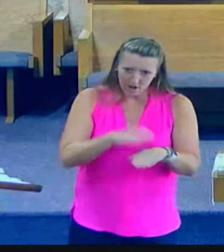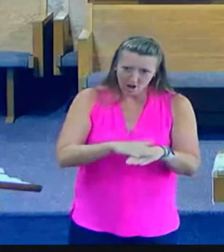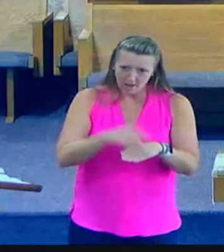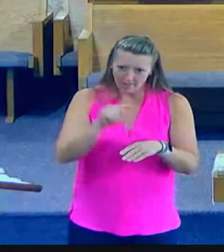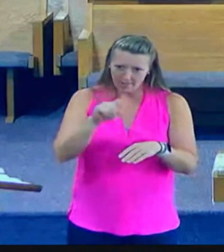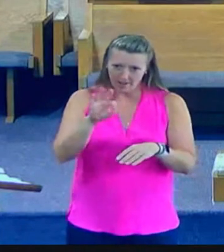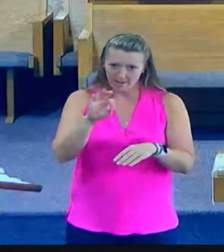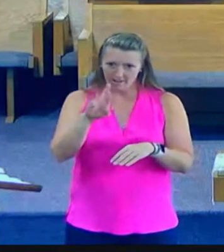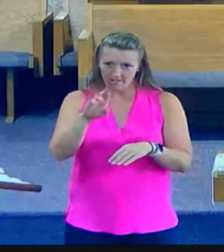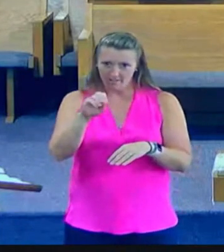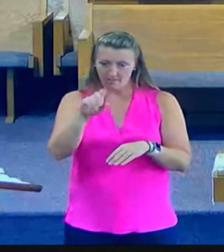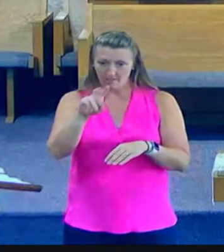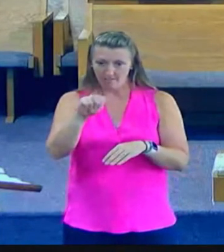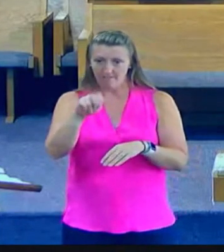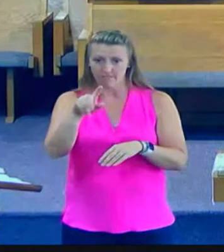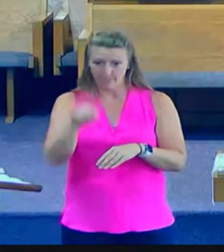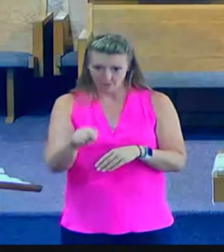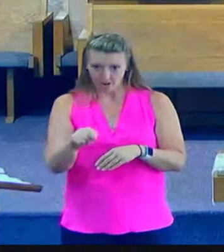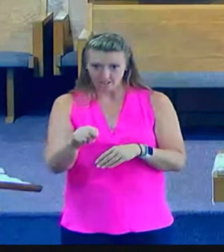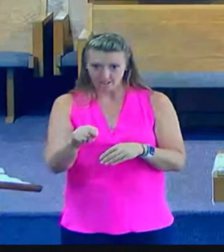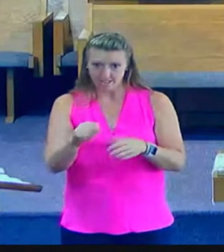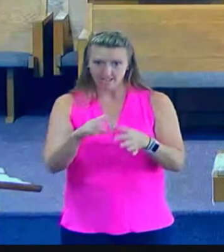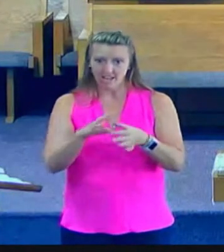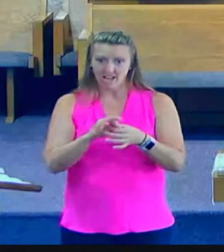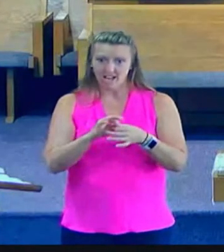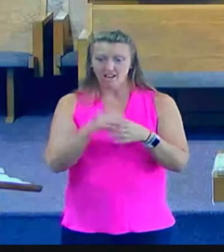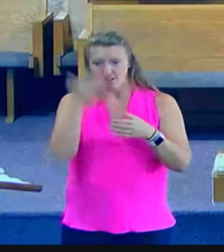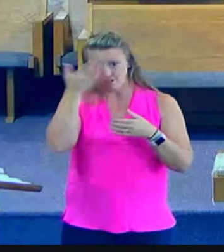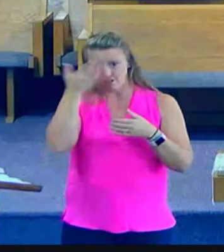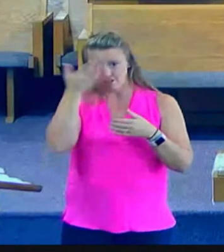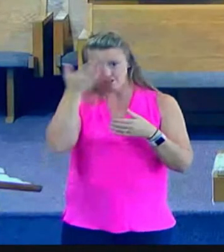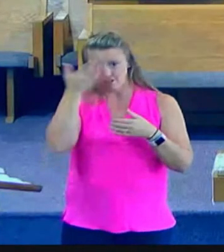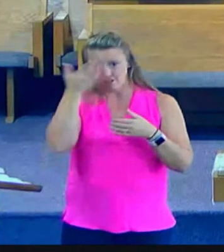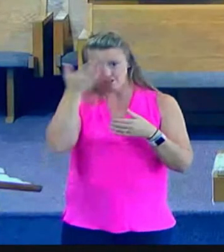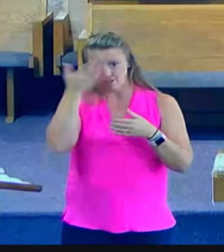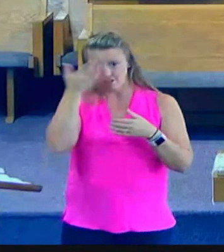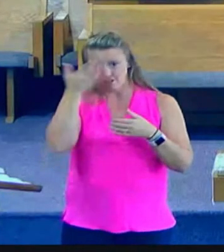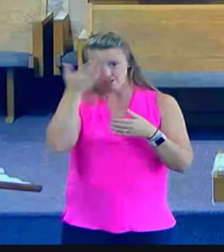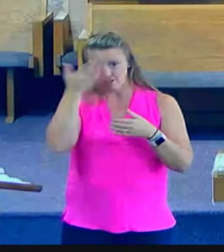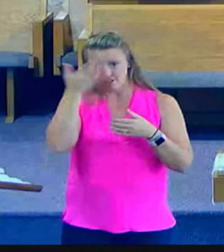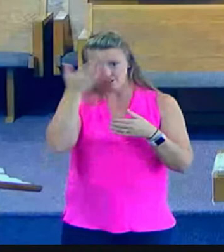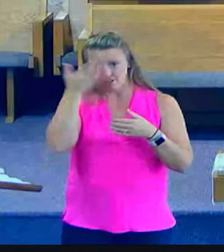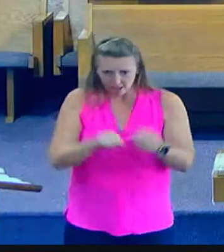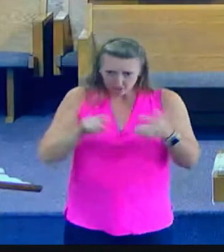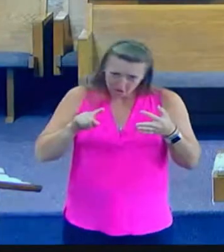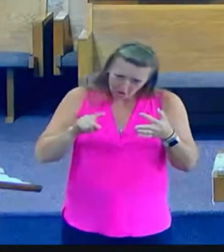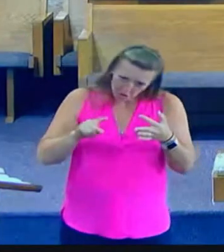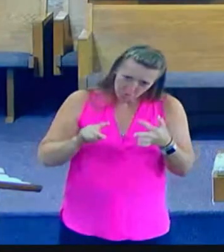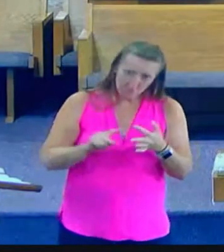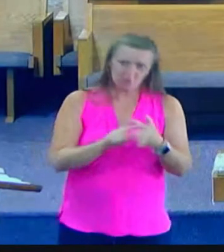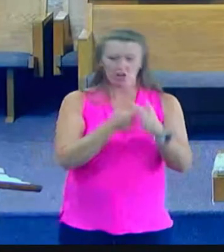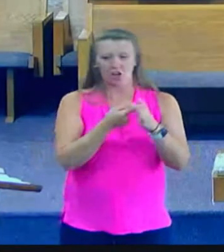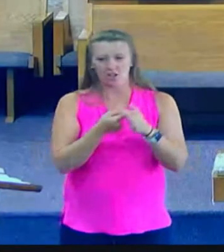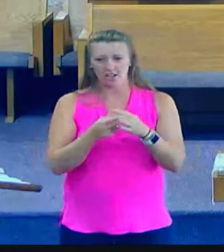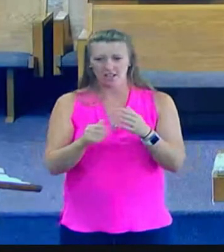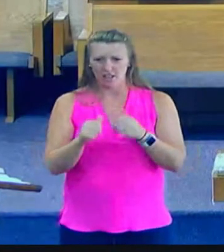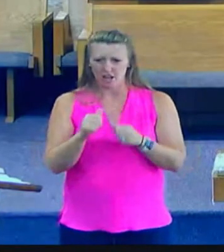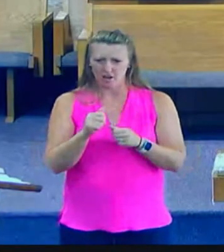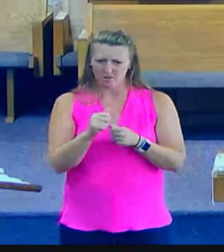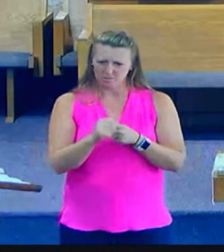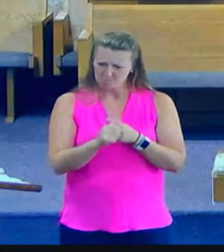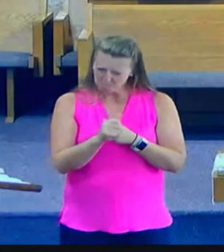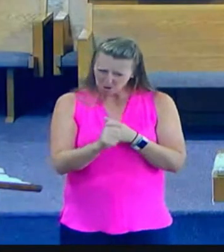actually turned a crank that had the pistons on it, and a piston would go up inside the cylinder. If you know anything about